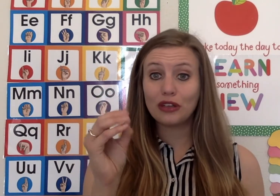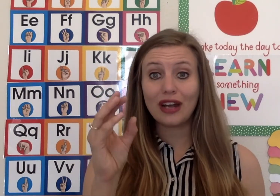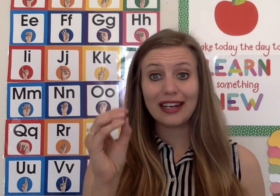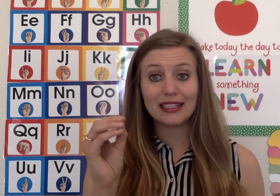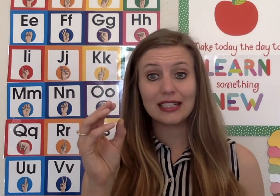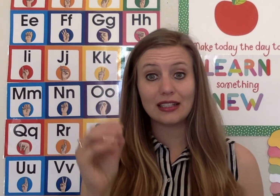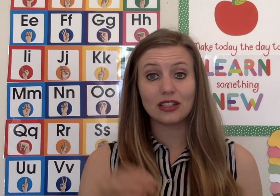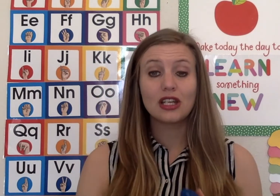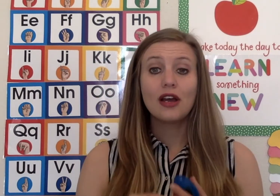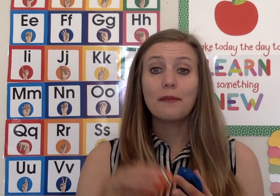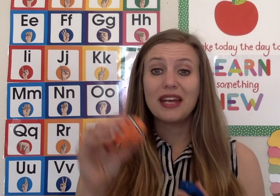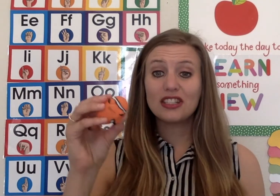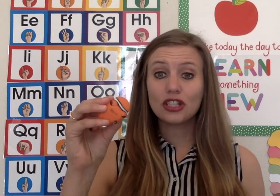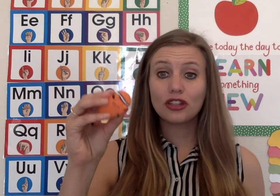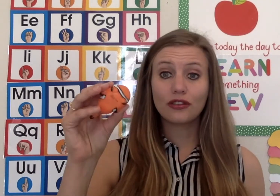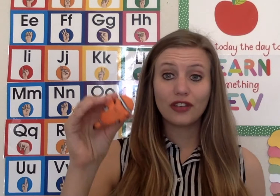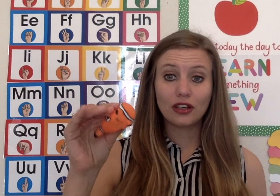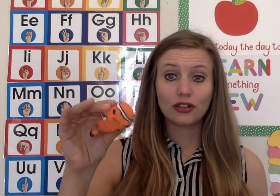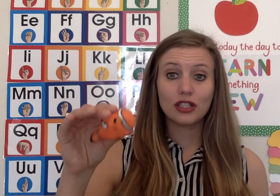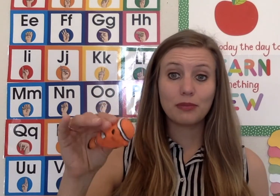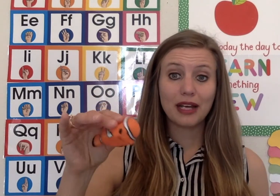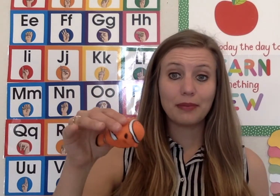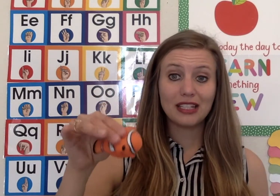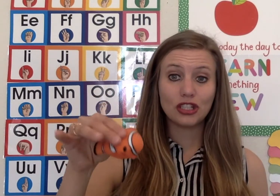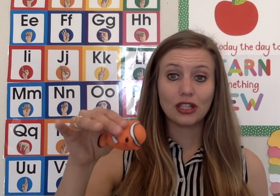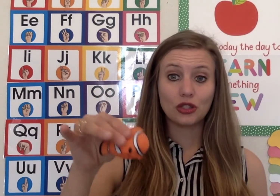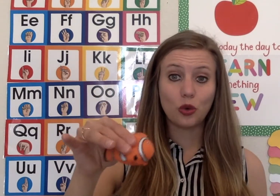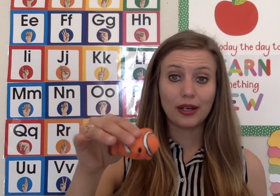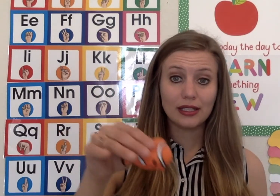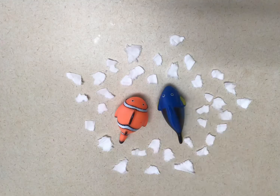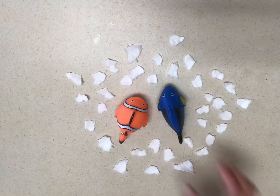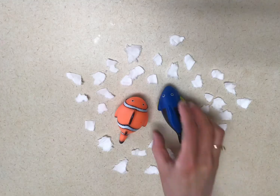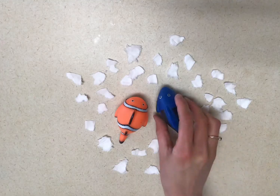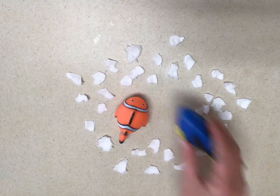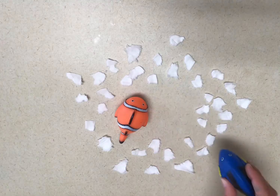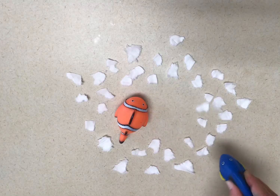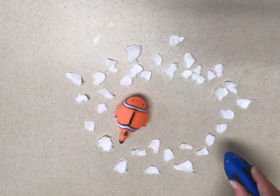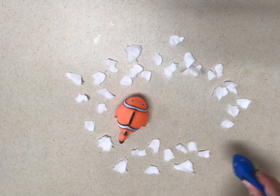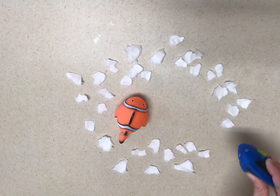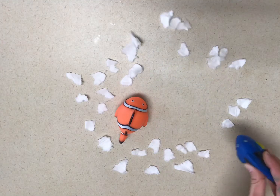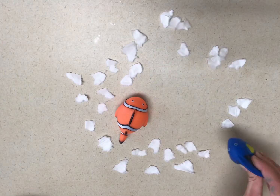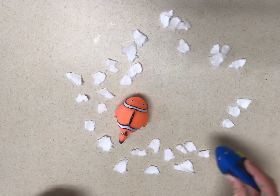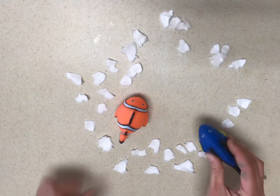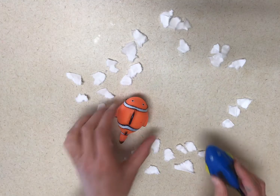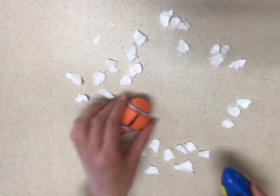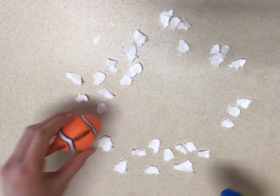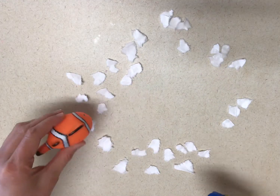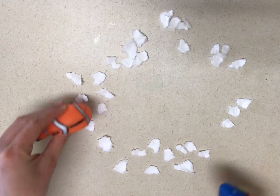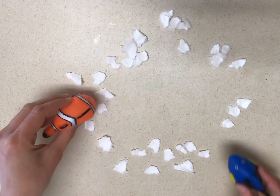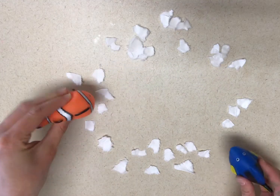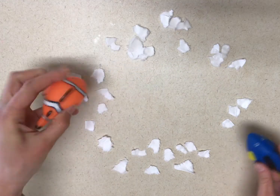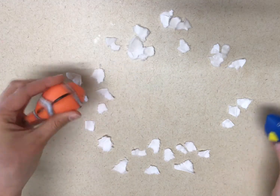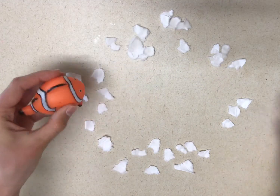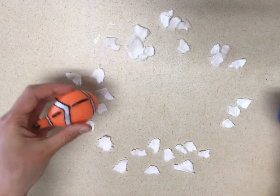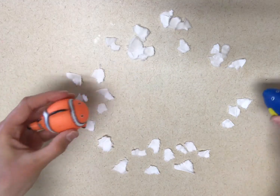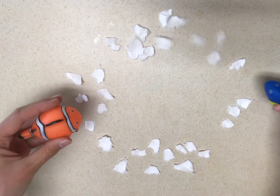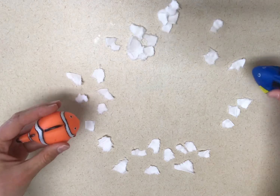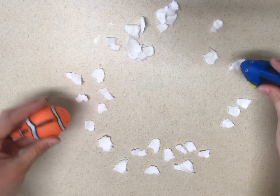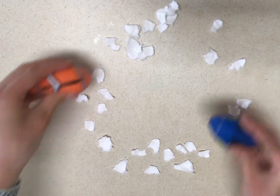-writing skills, pinching their fingers by pinching the toys, because you're strengthening your hand muscles by pinching the toys.